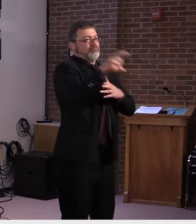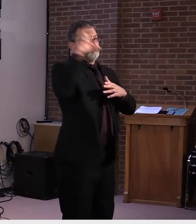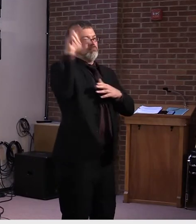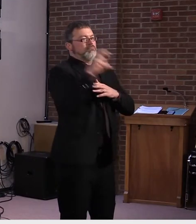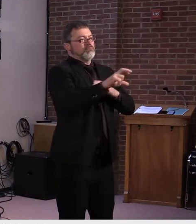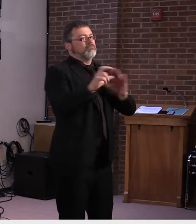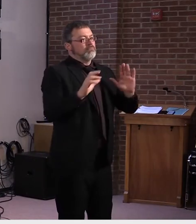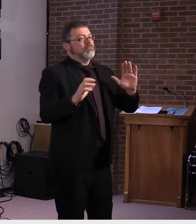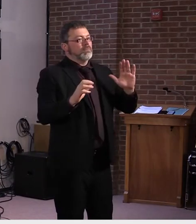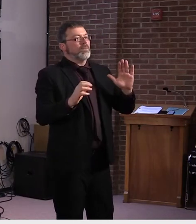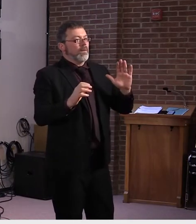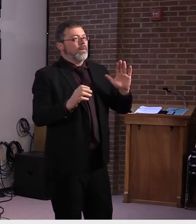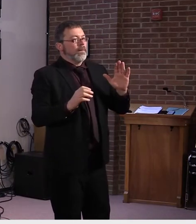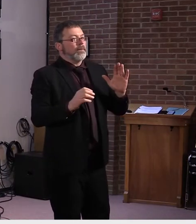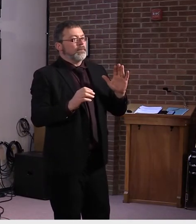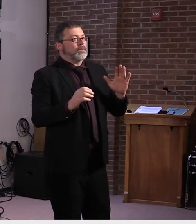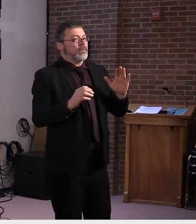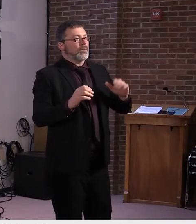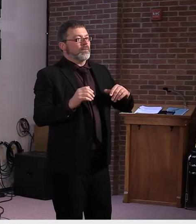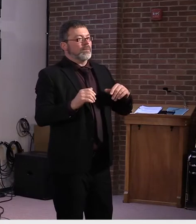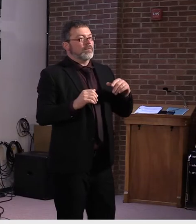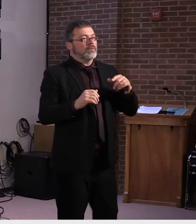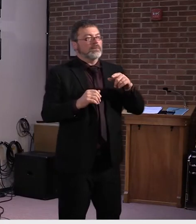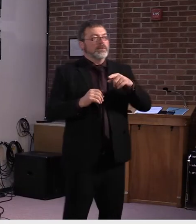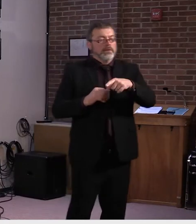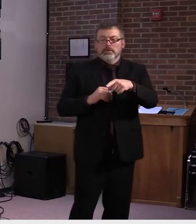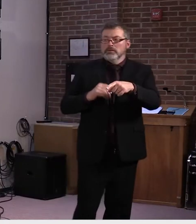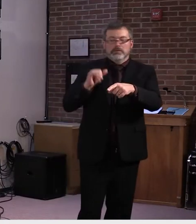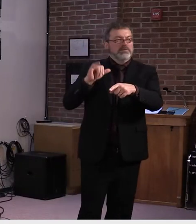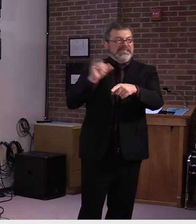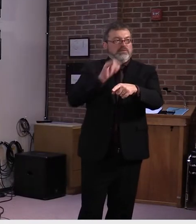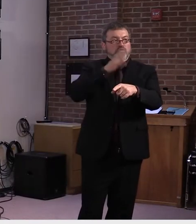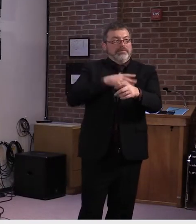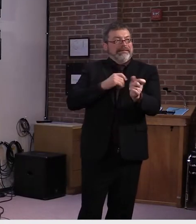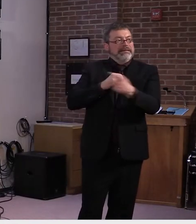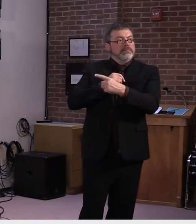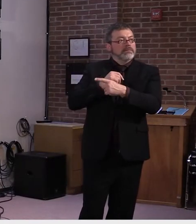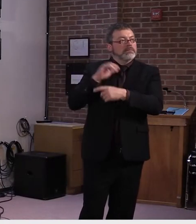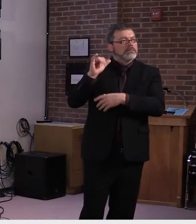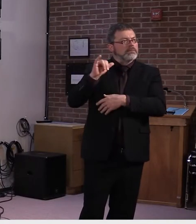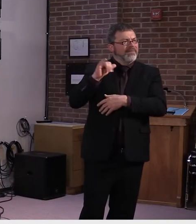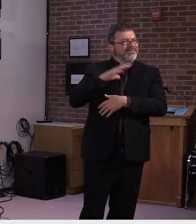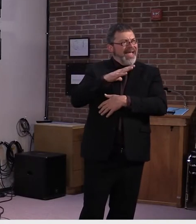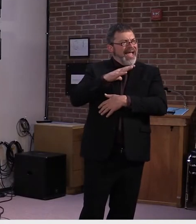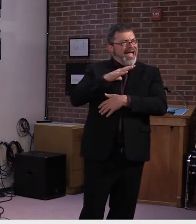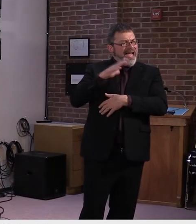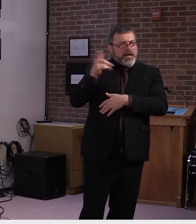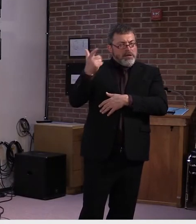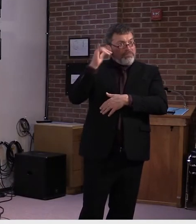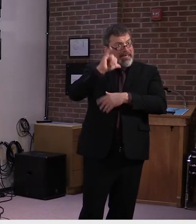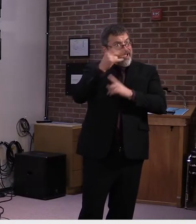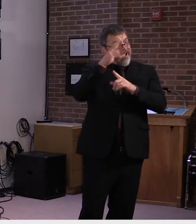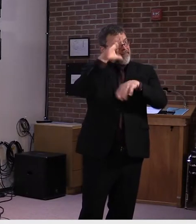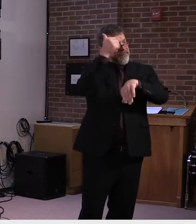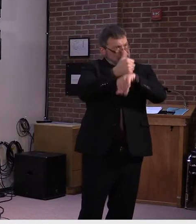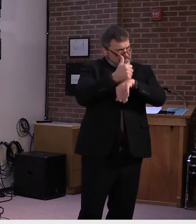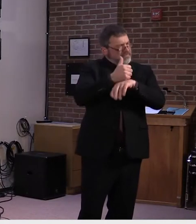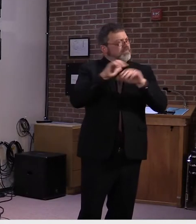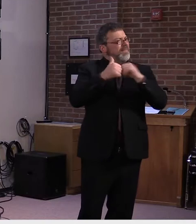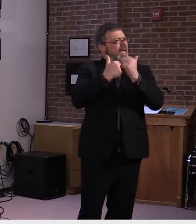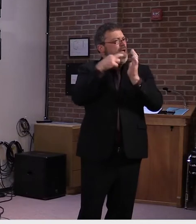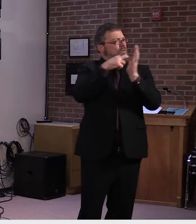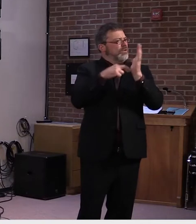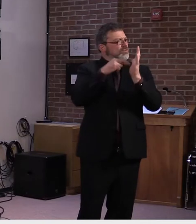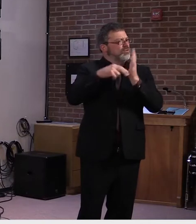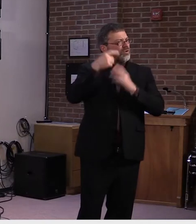Okay. And how will parents sign their children up for those? Is this will be like a first come first served type of thing? Yeah,